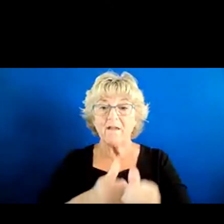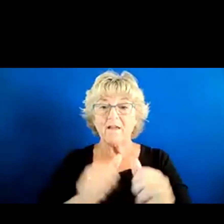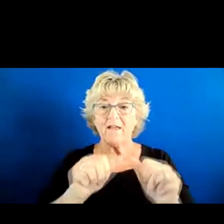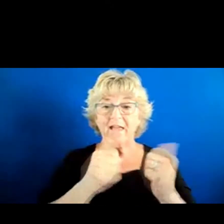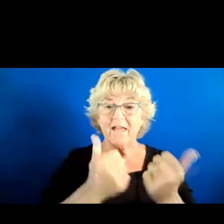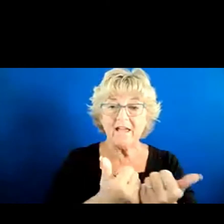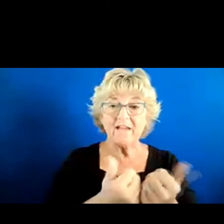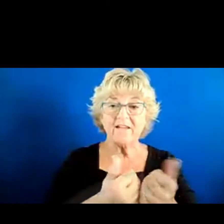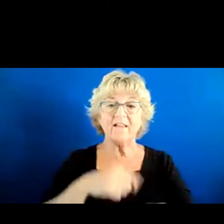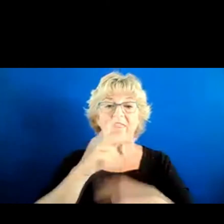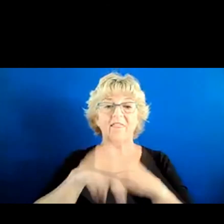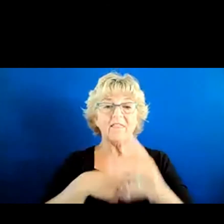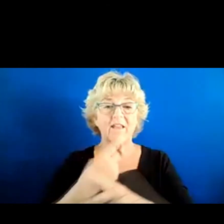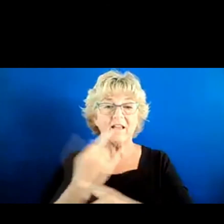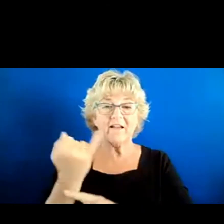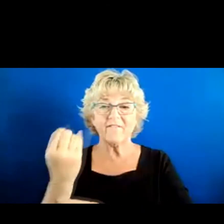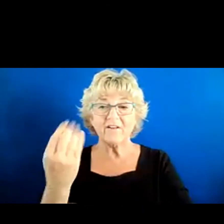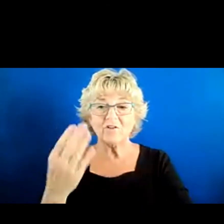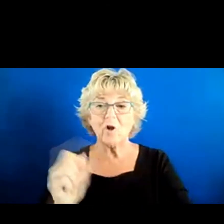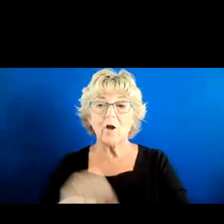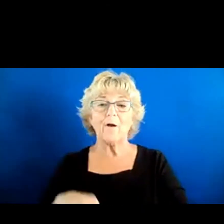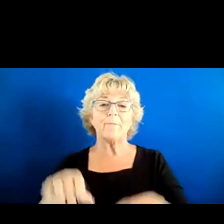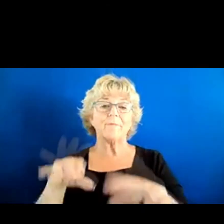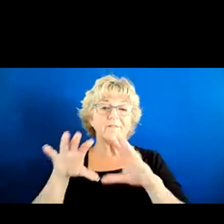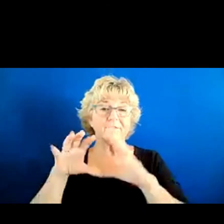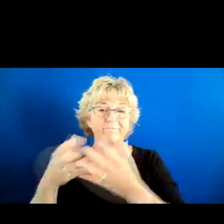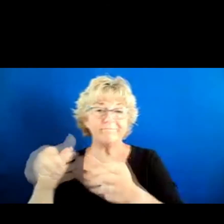types of jobs, break it down by geographies.